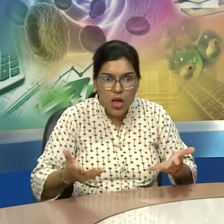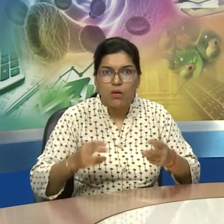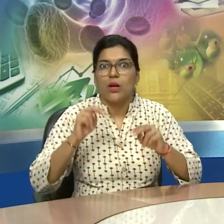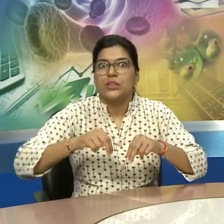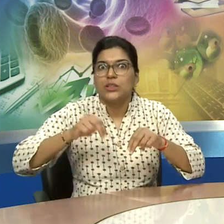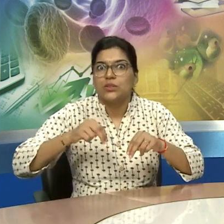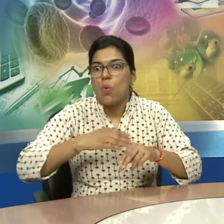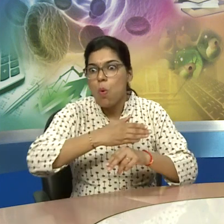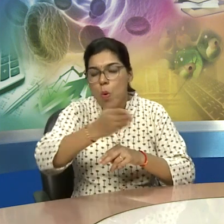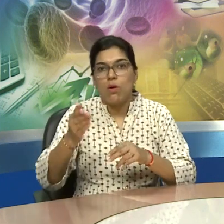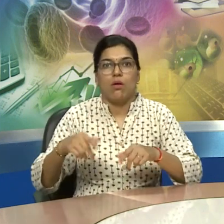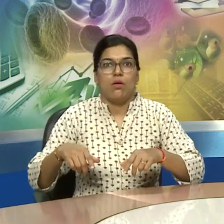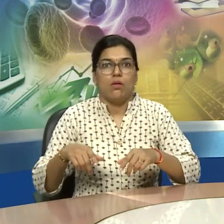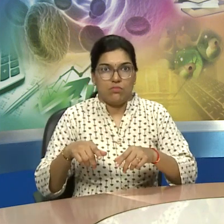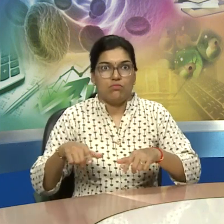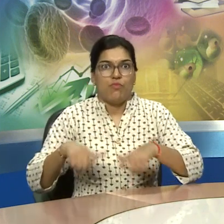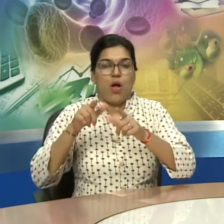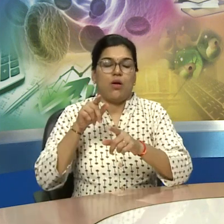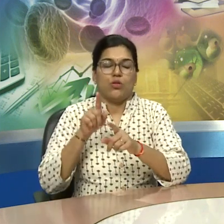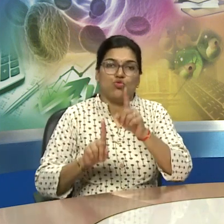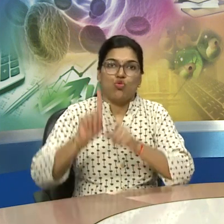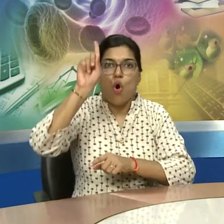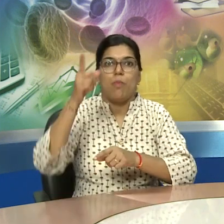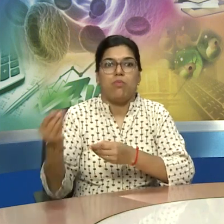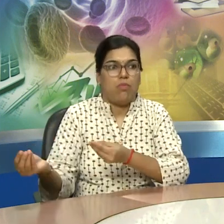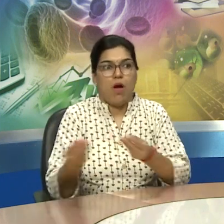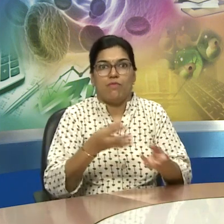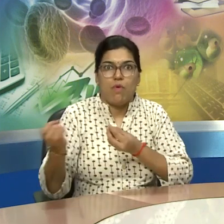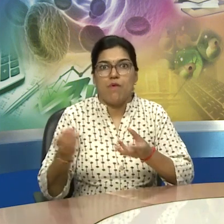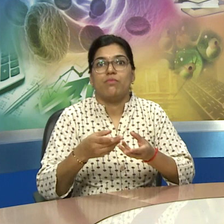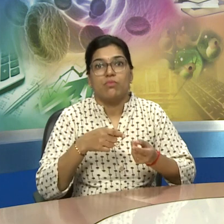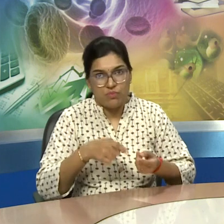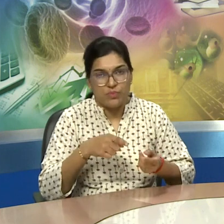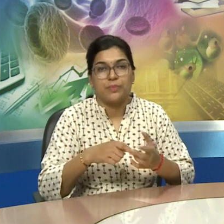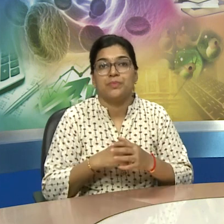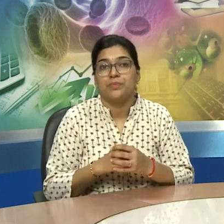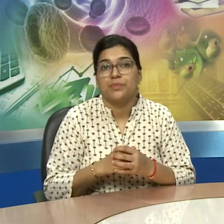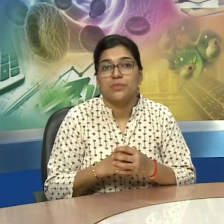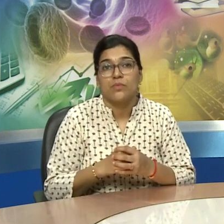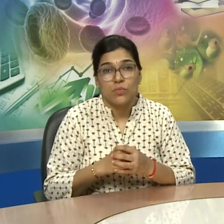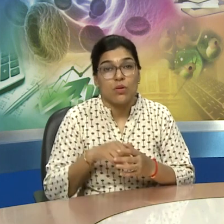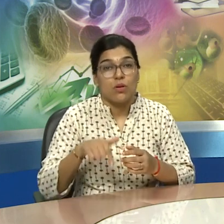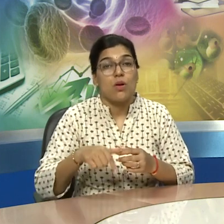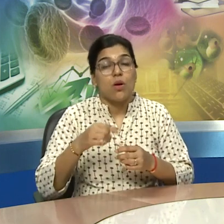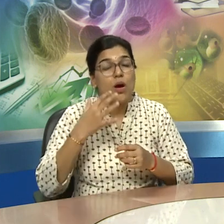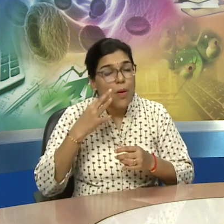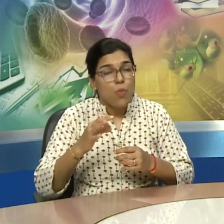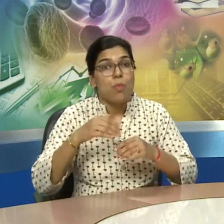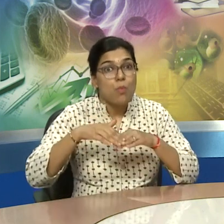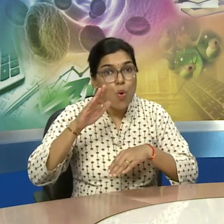more resources for those populate for those people so now new land